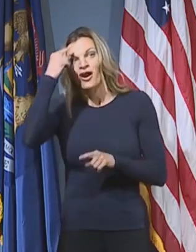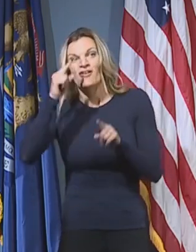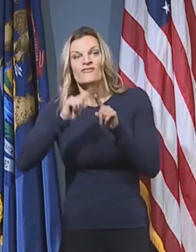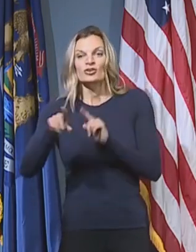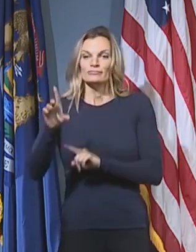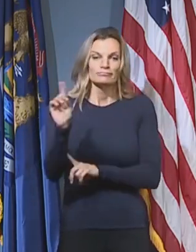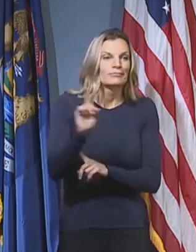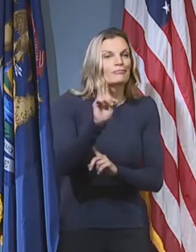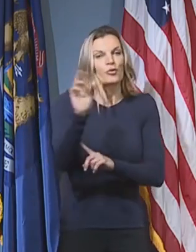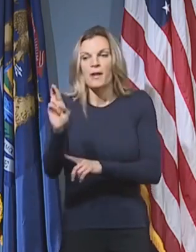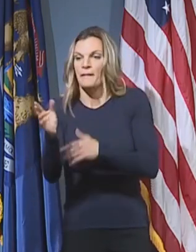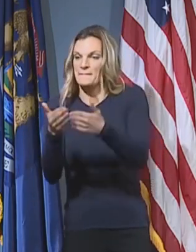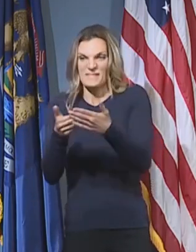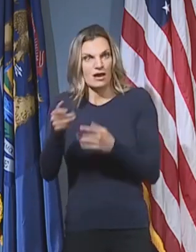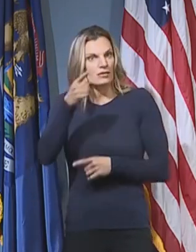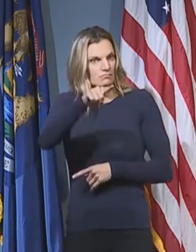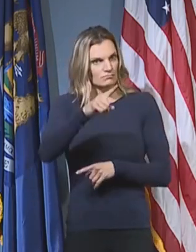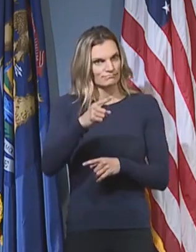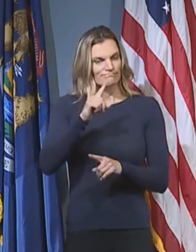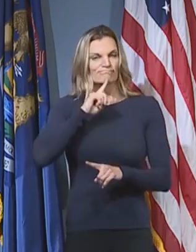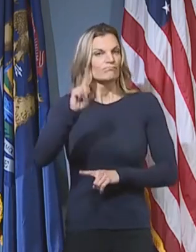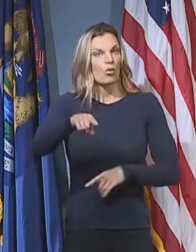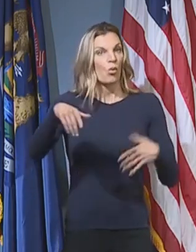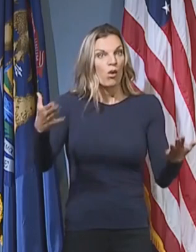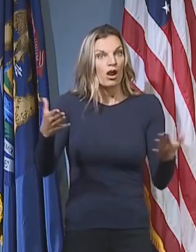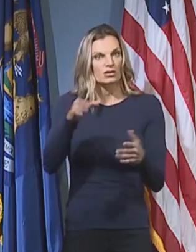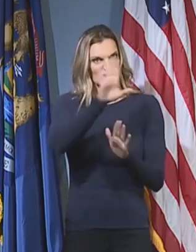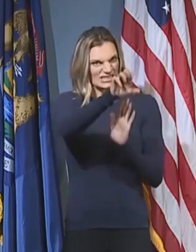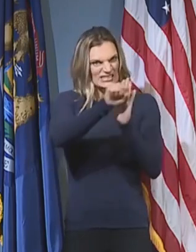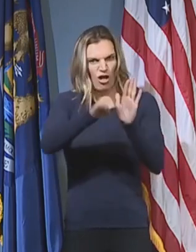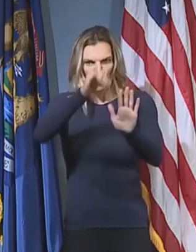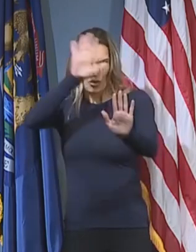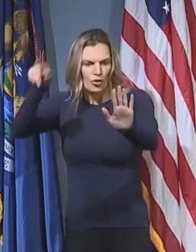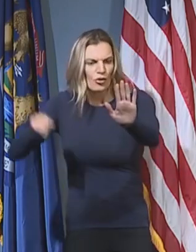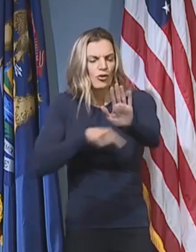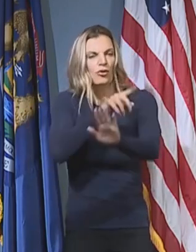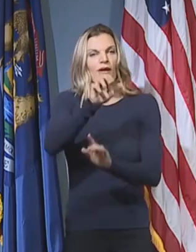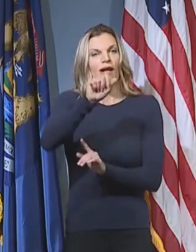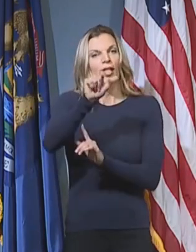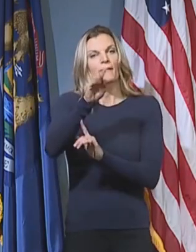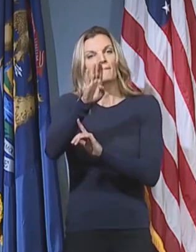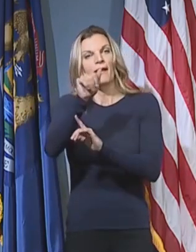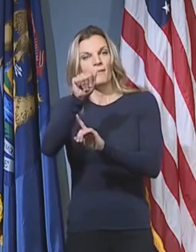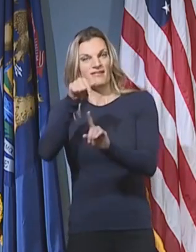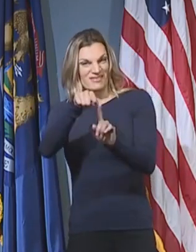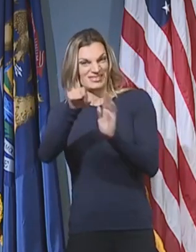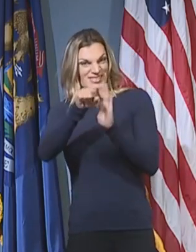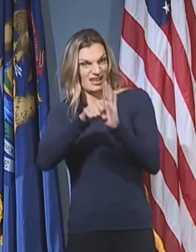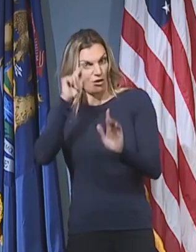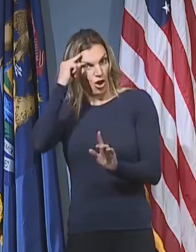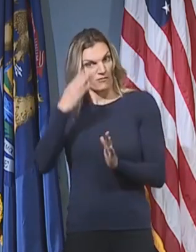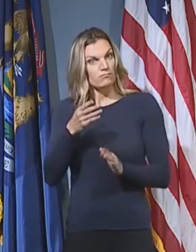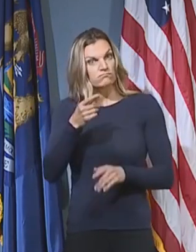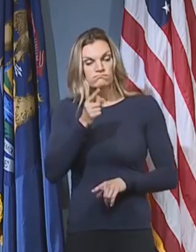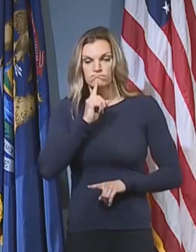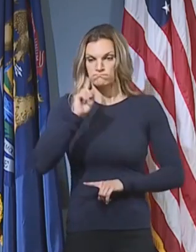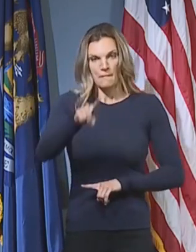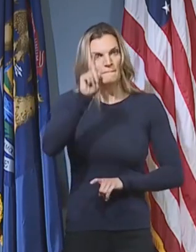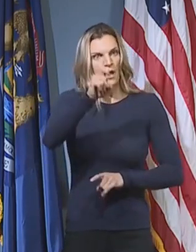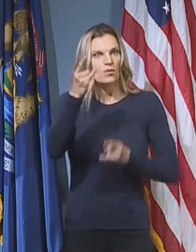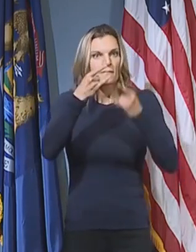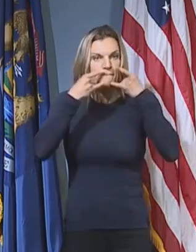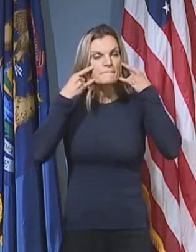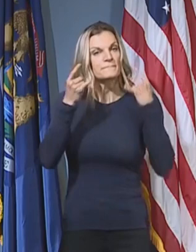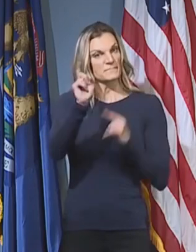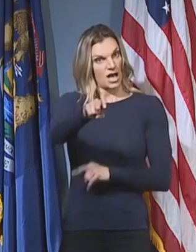mask orders to protect their residents. I think of Kay Ivey in Alabama who's required everyone to wear a mask in